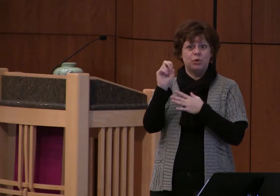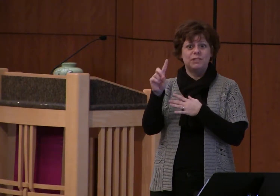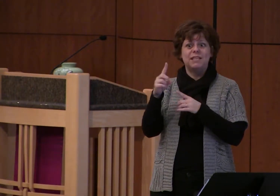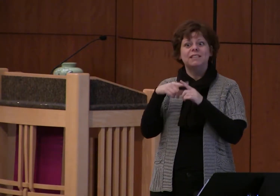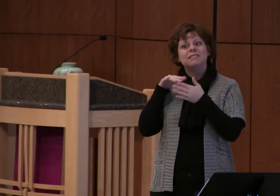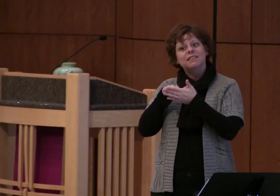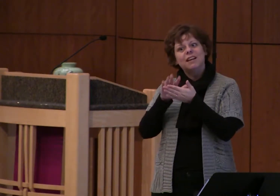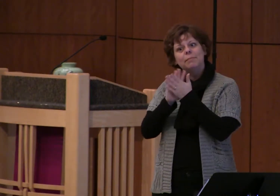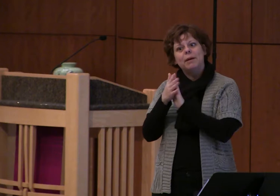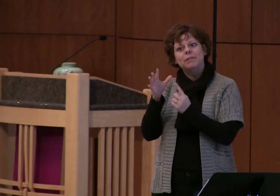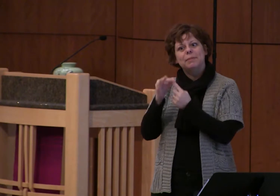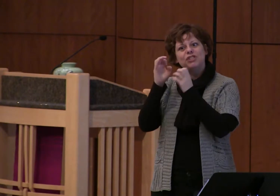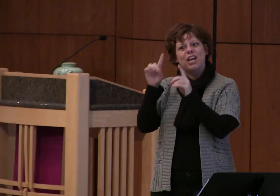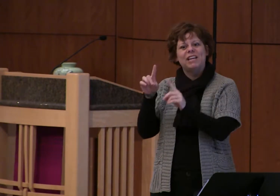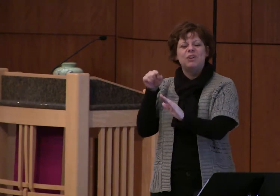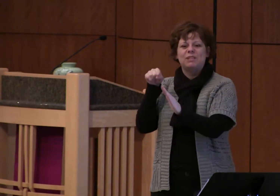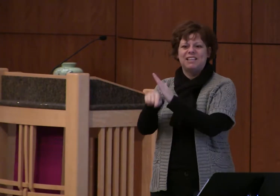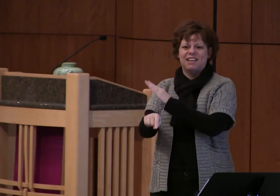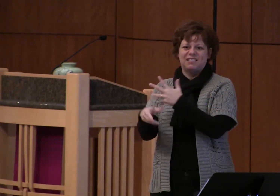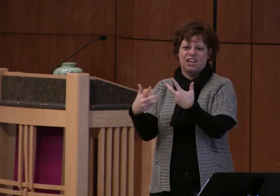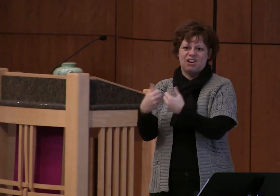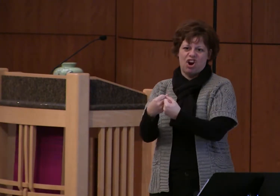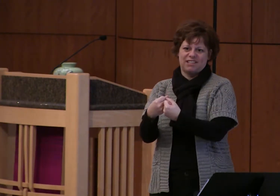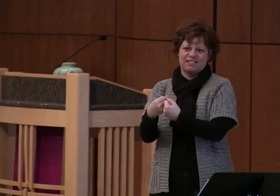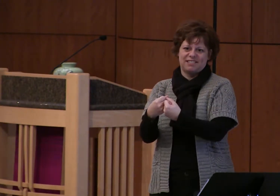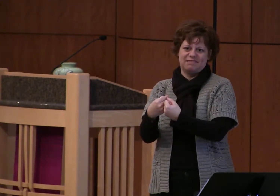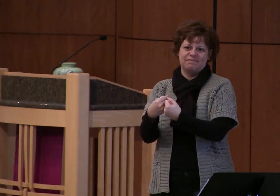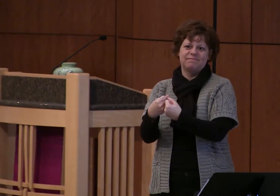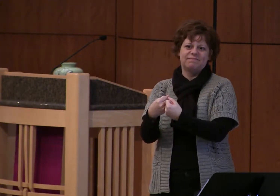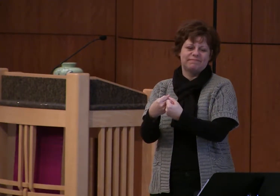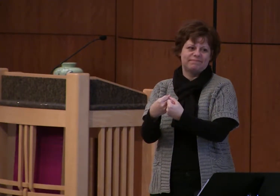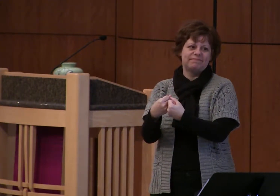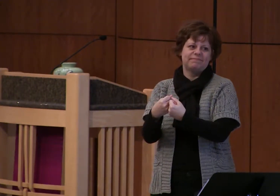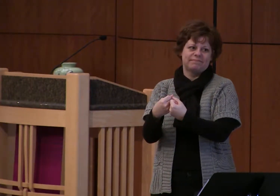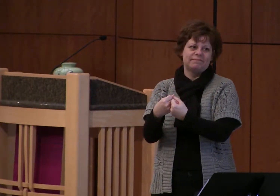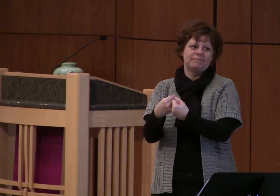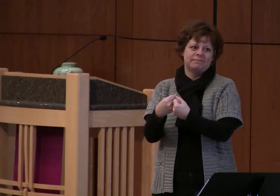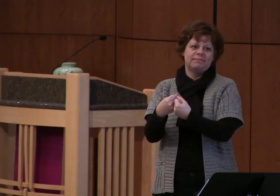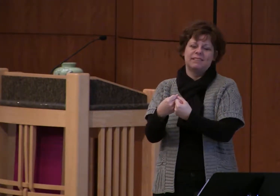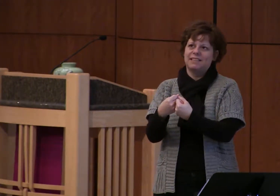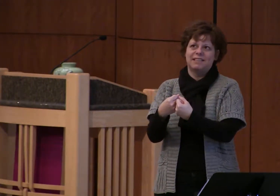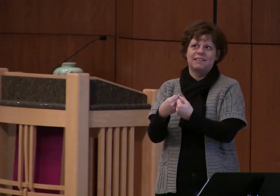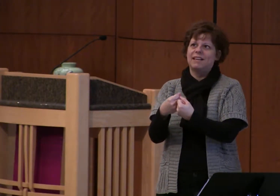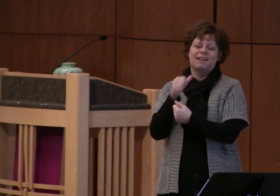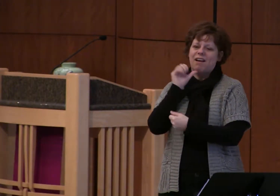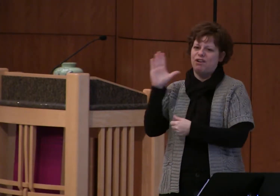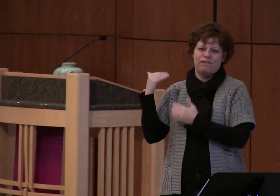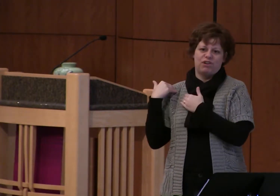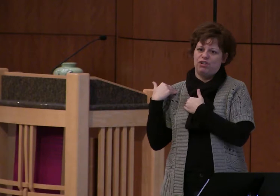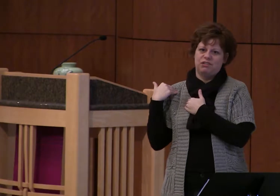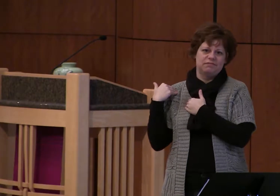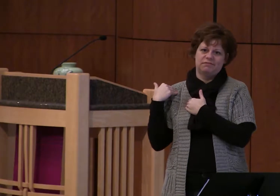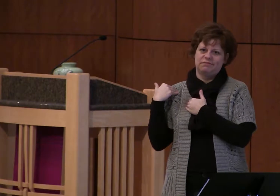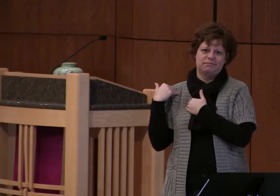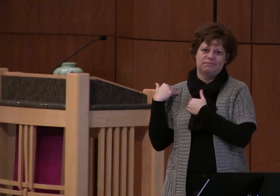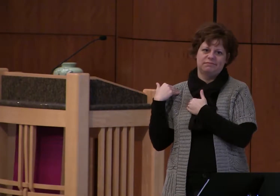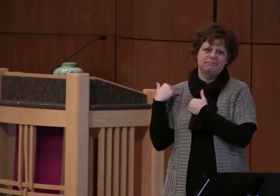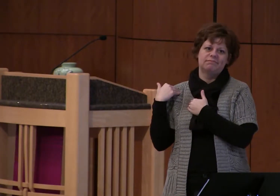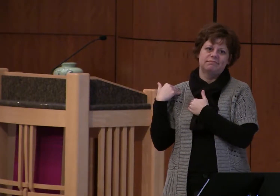teacher who was killed in a car accident in which she was not at fault and everyone